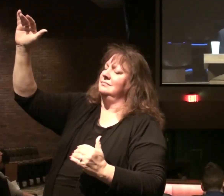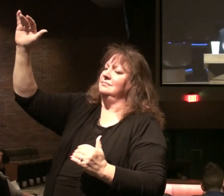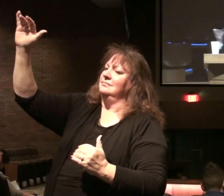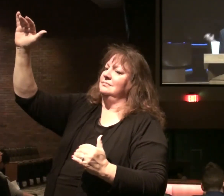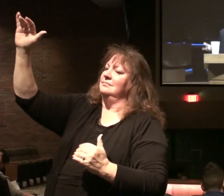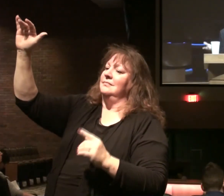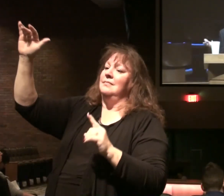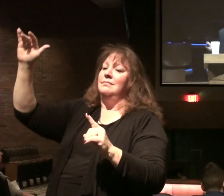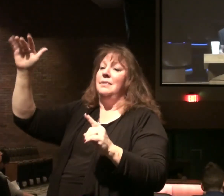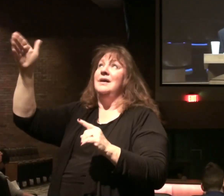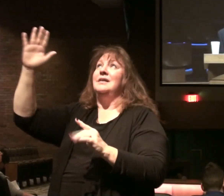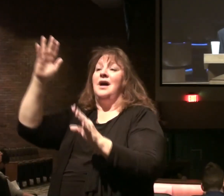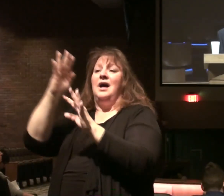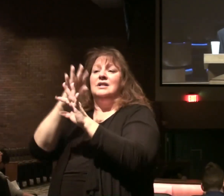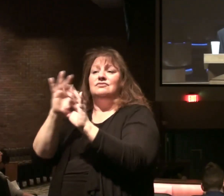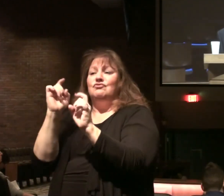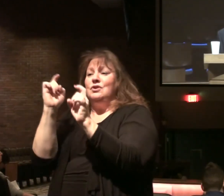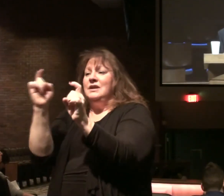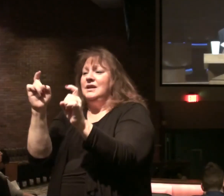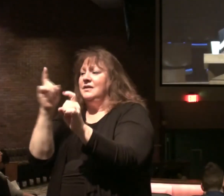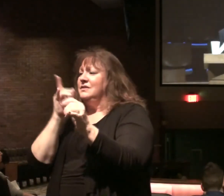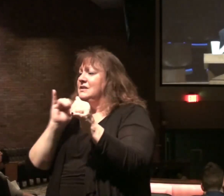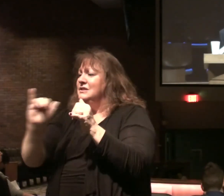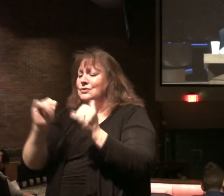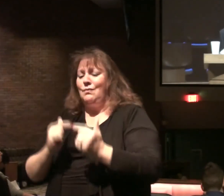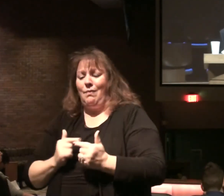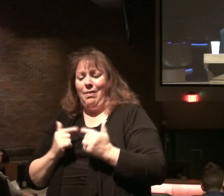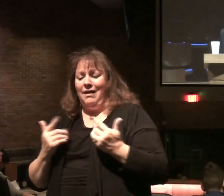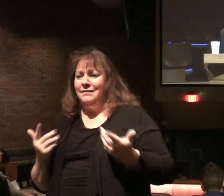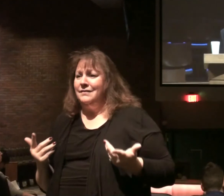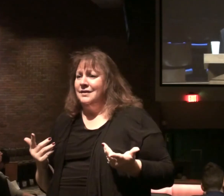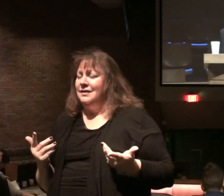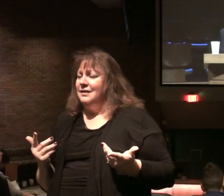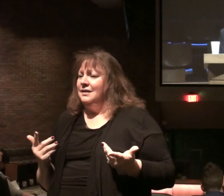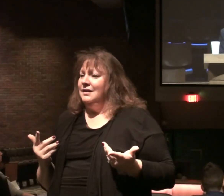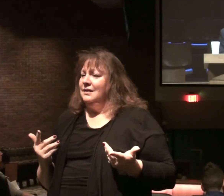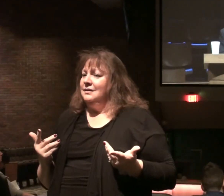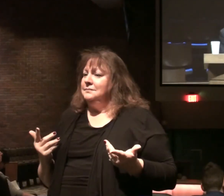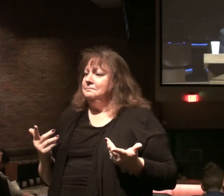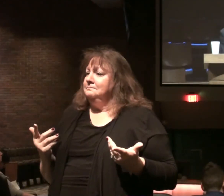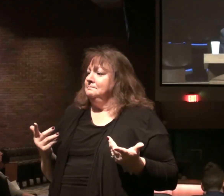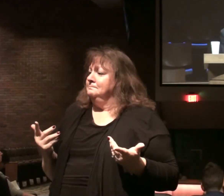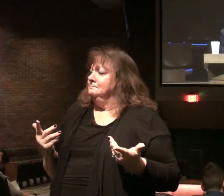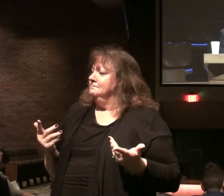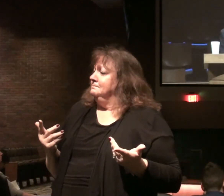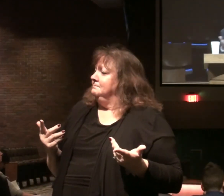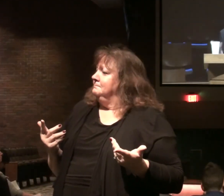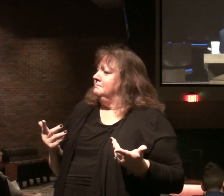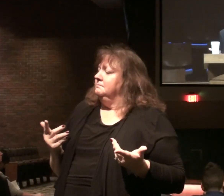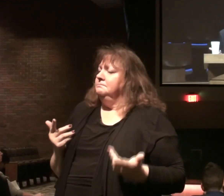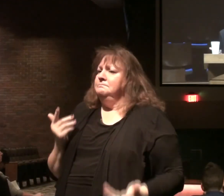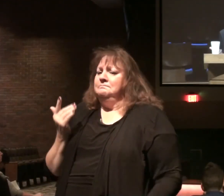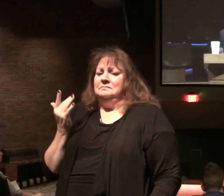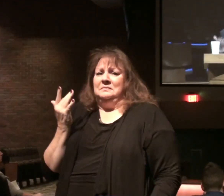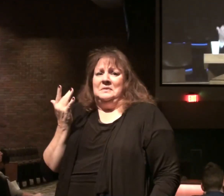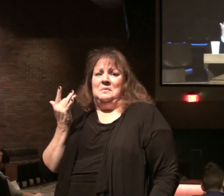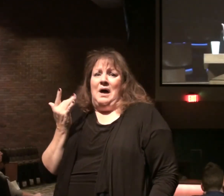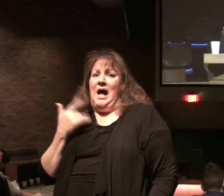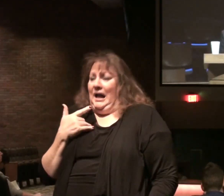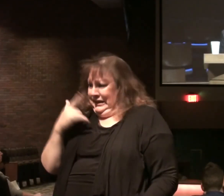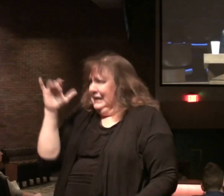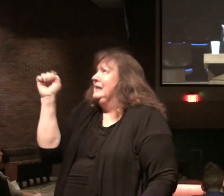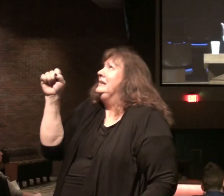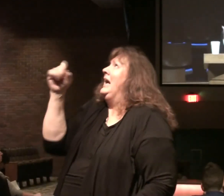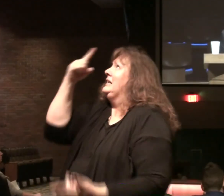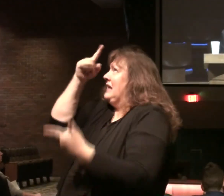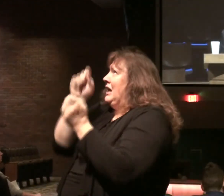But the freedom of God is eternal life in Christ. I mean. It just. Why isn't everybody saying. I agree